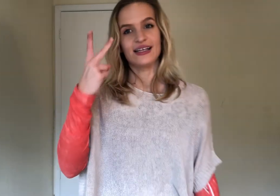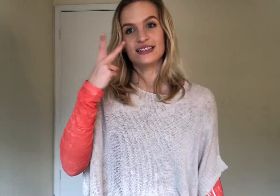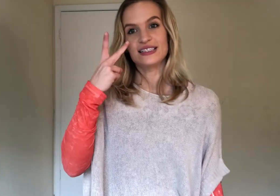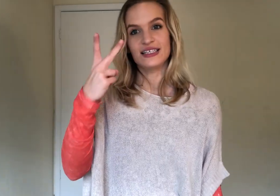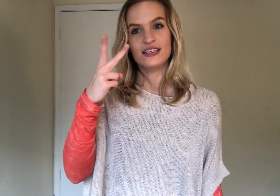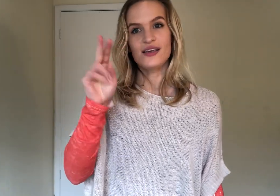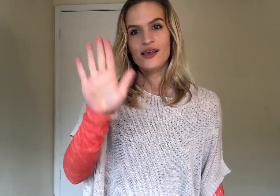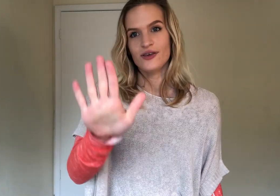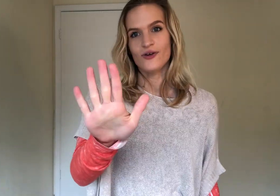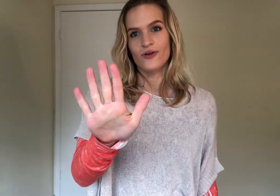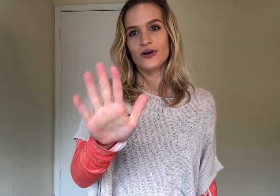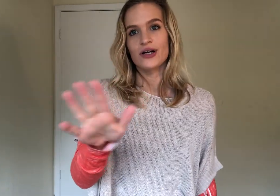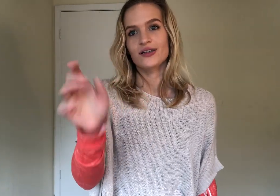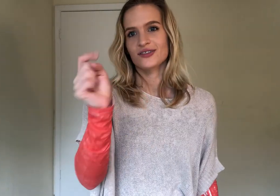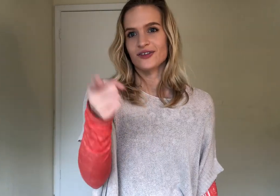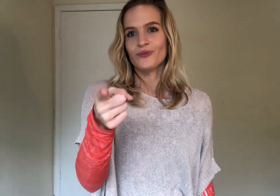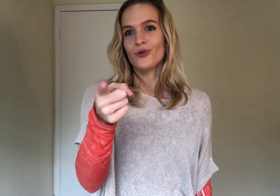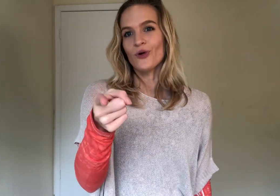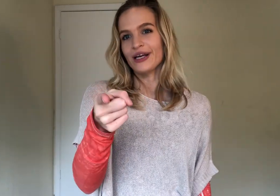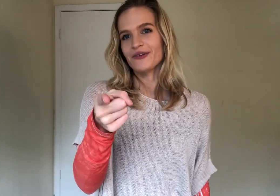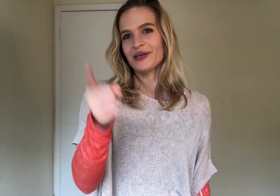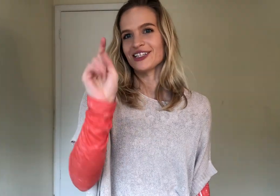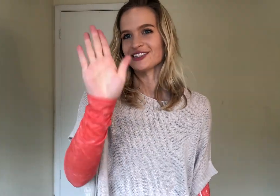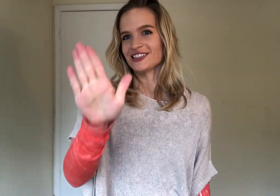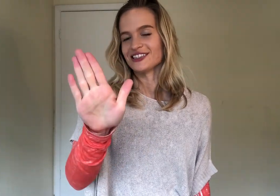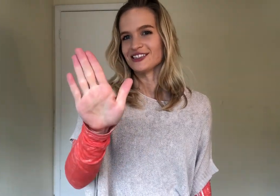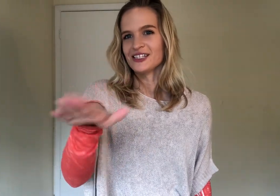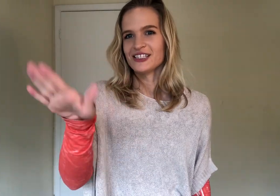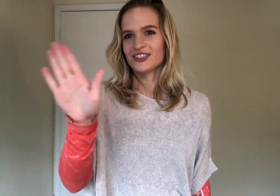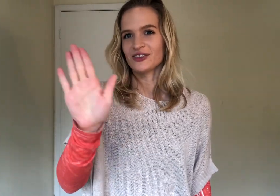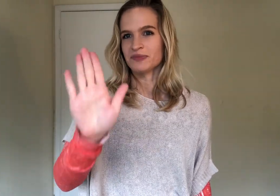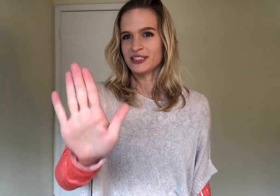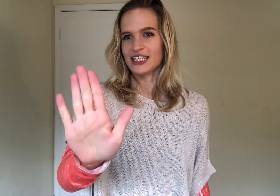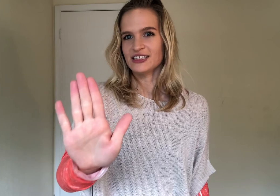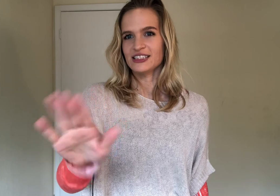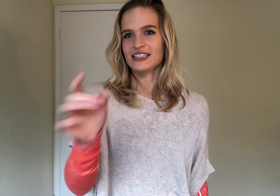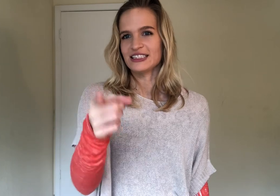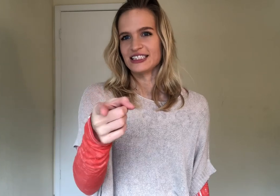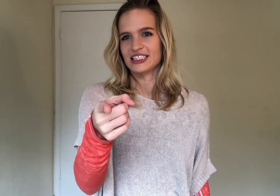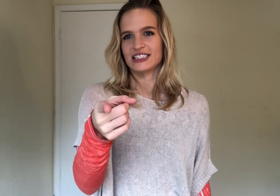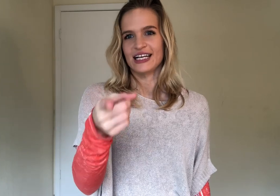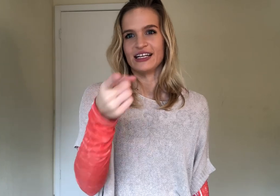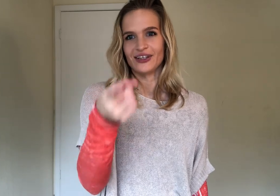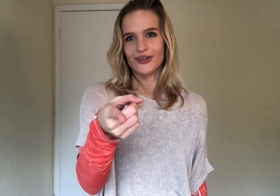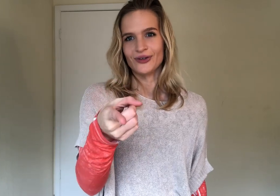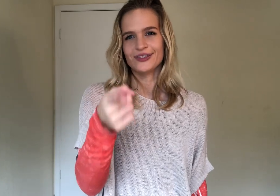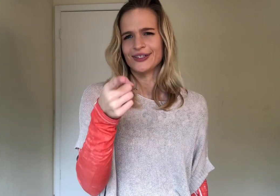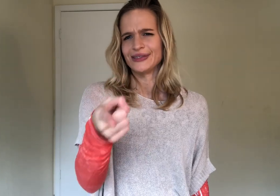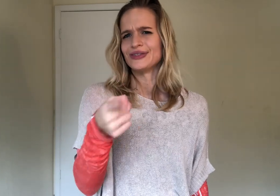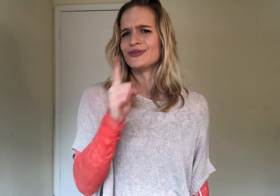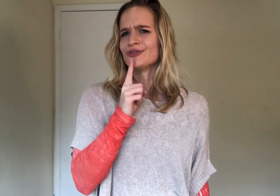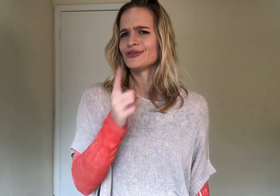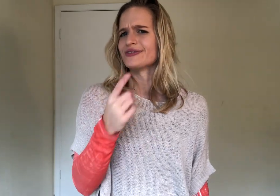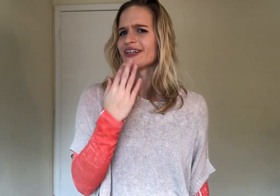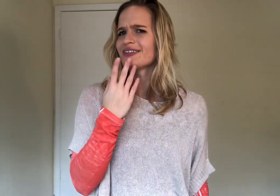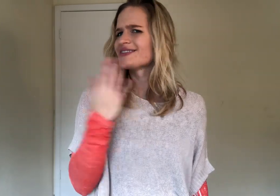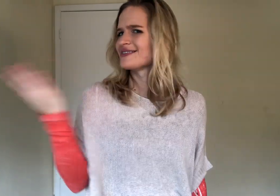I. See. Your. So don't point. Because this is. Shows possession. This is just signing you. So you. True. Colors.